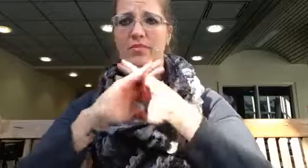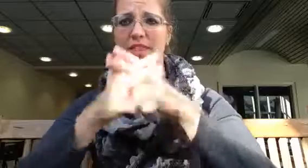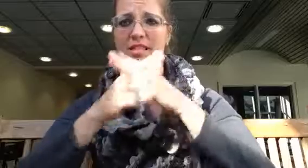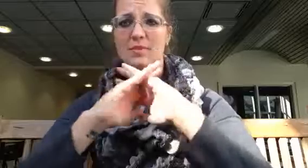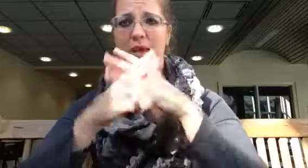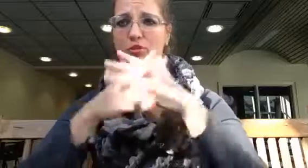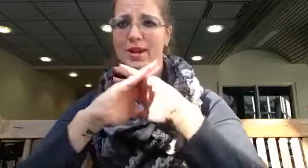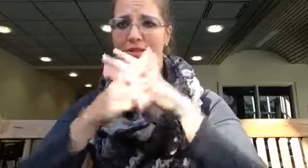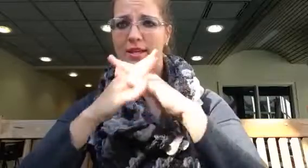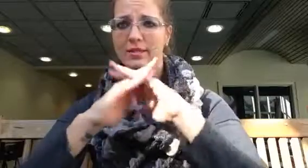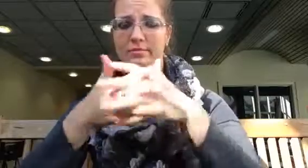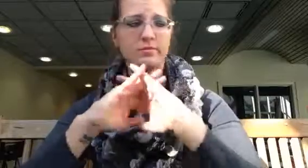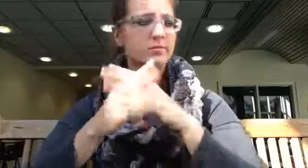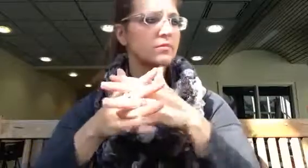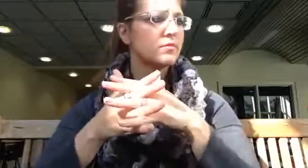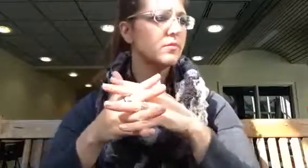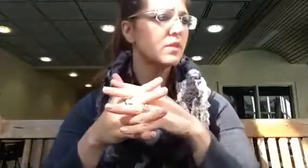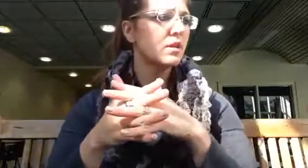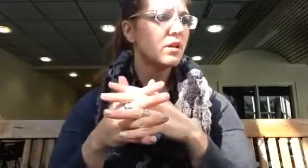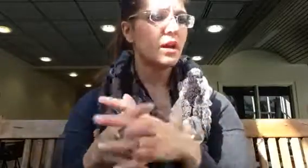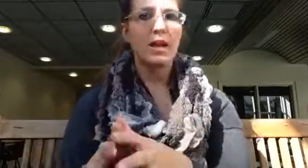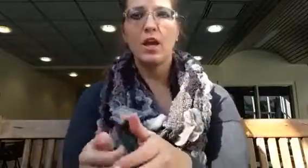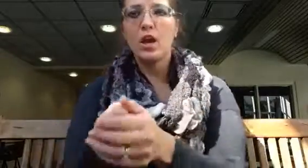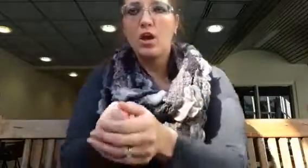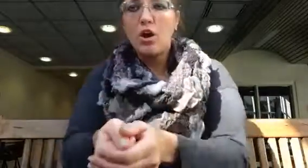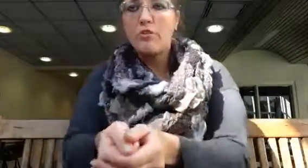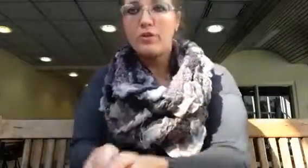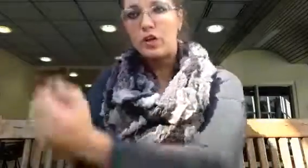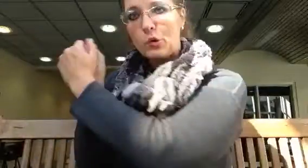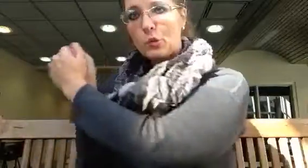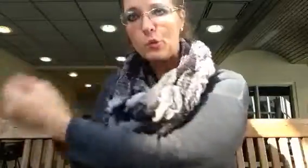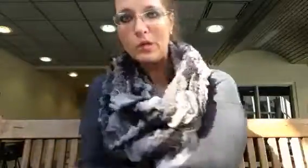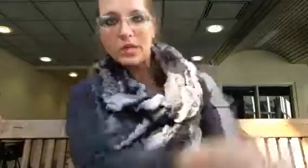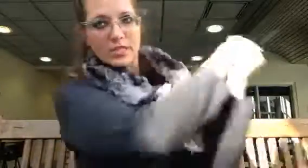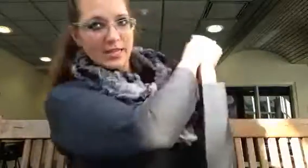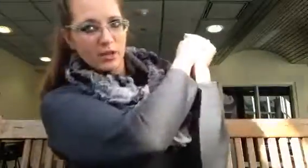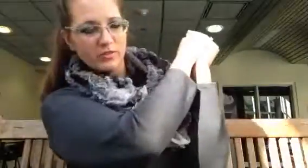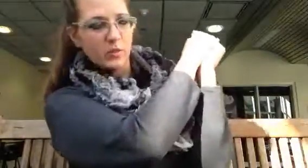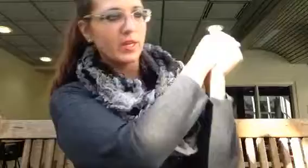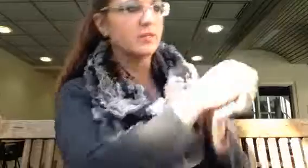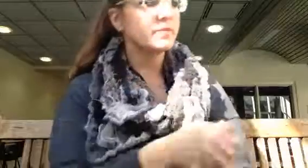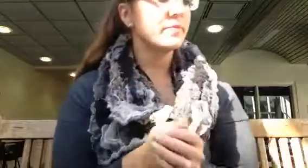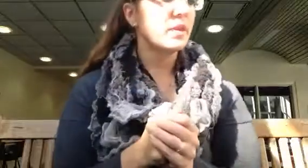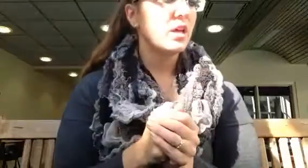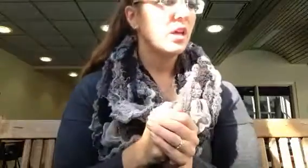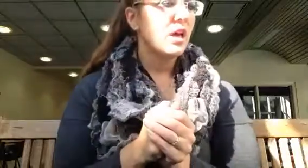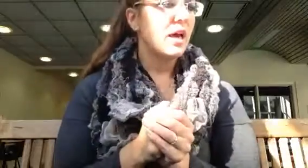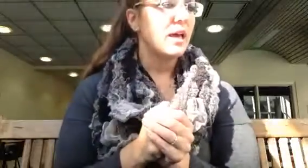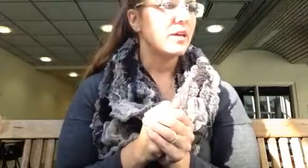this makes wrestling. Okay. Golf. You're really going to take the golf swing. Um.